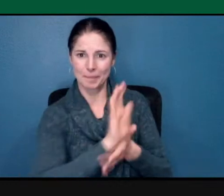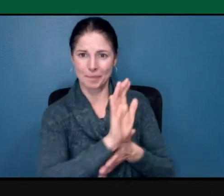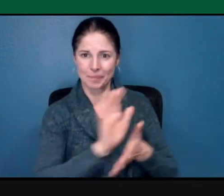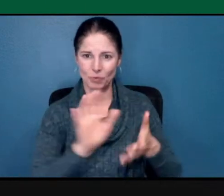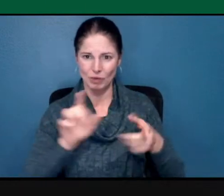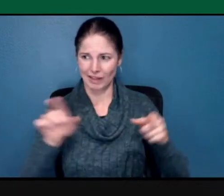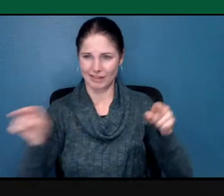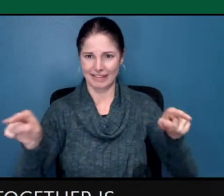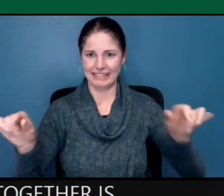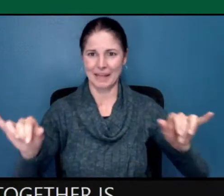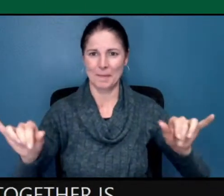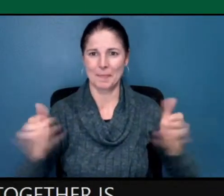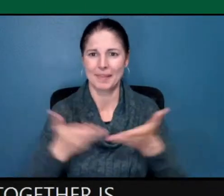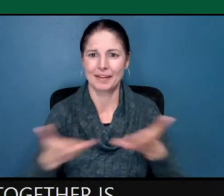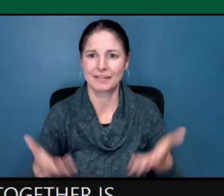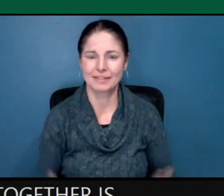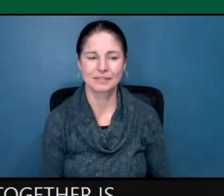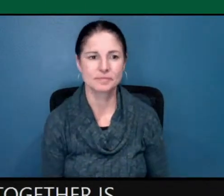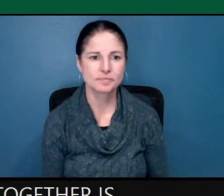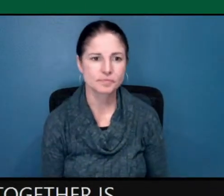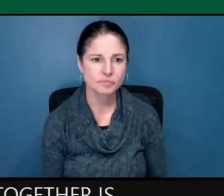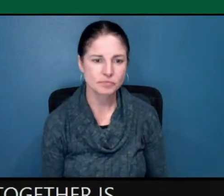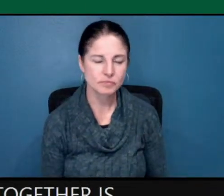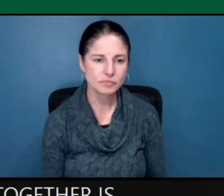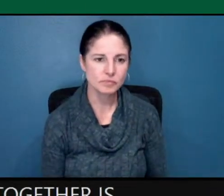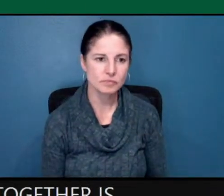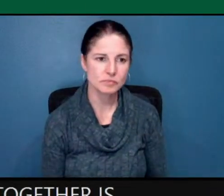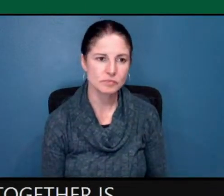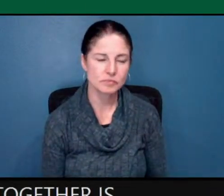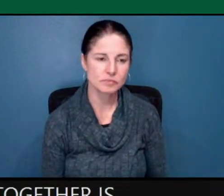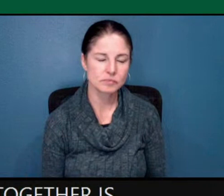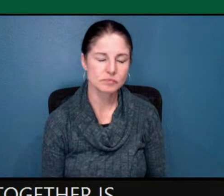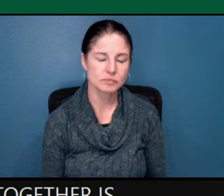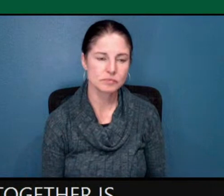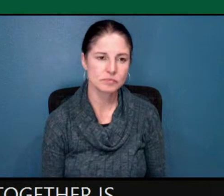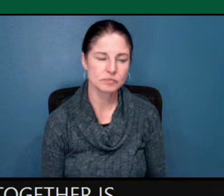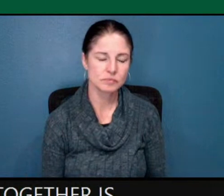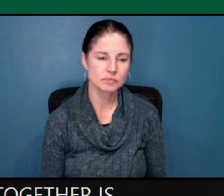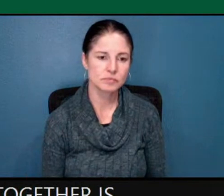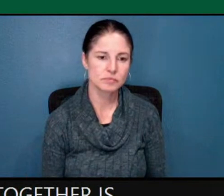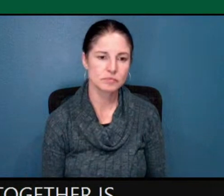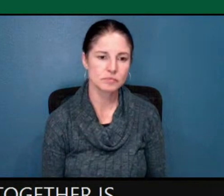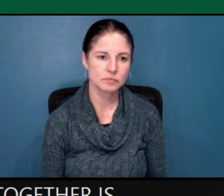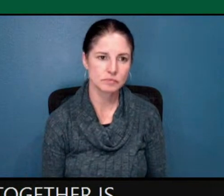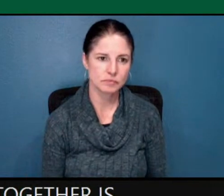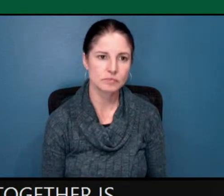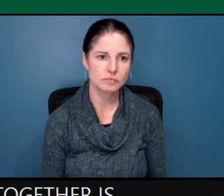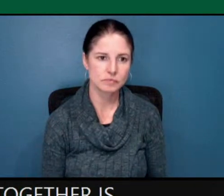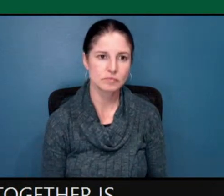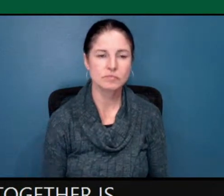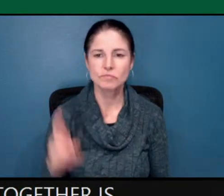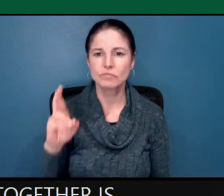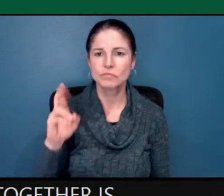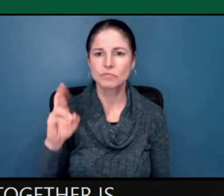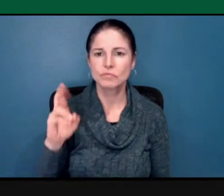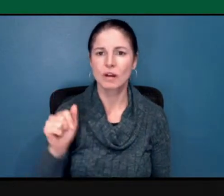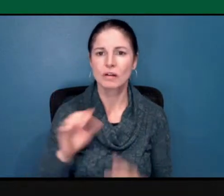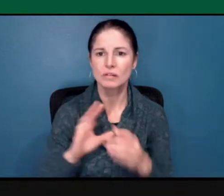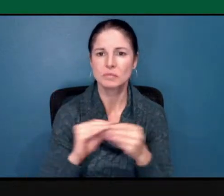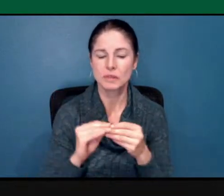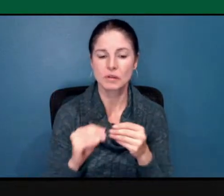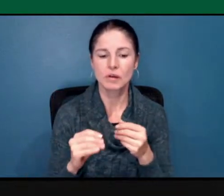Rabbi Wexler? Yeah, I just think that when we other people, we're, tonight, we're talking about